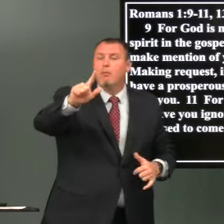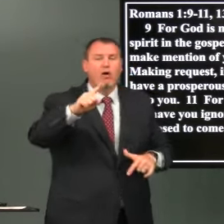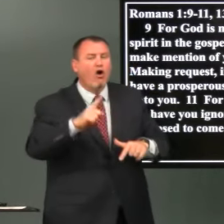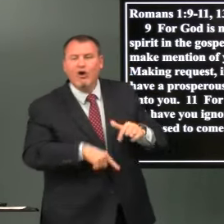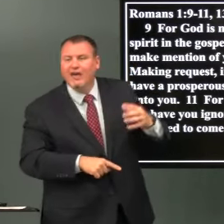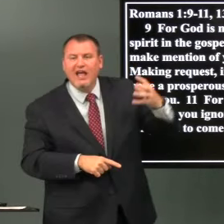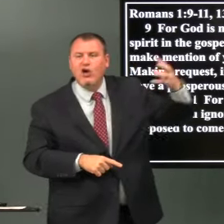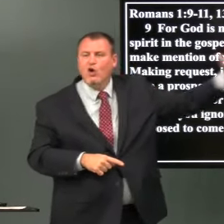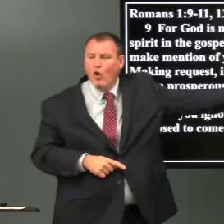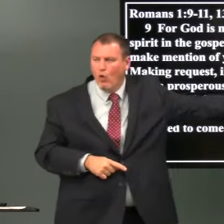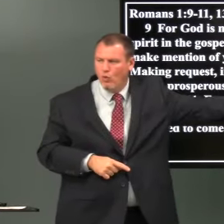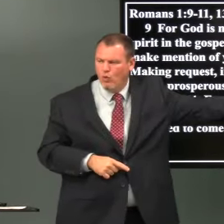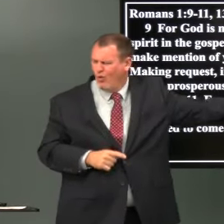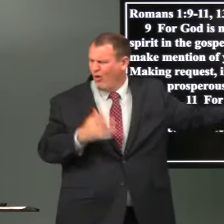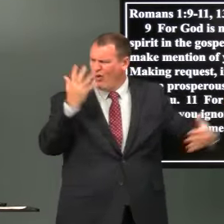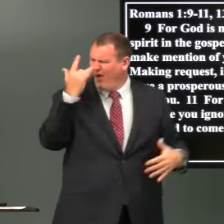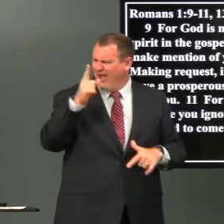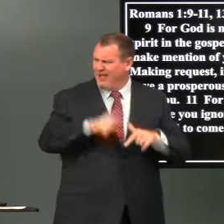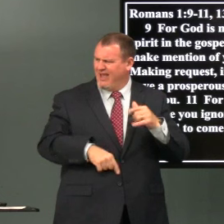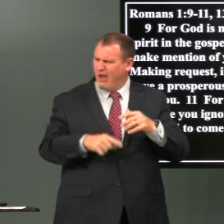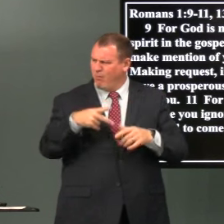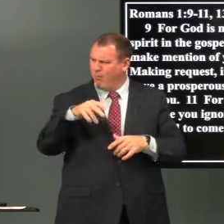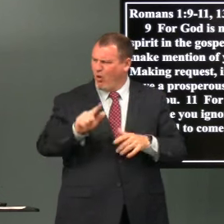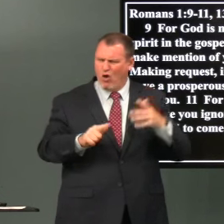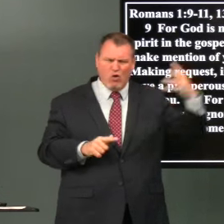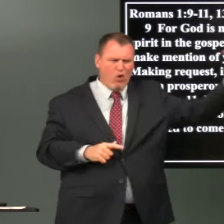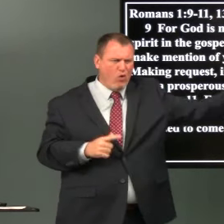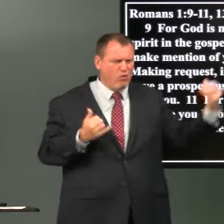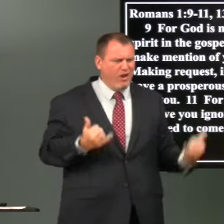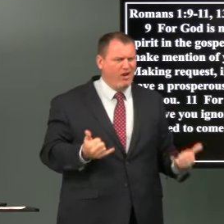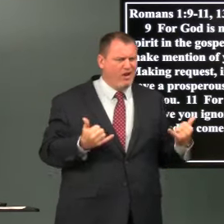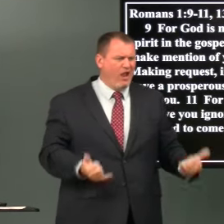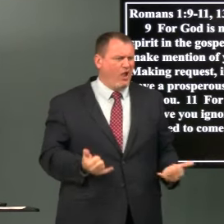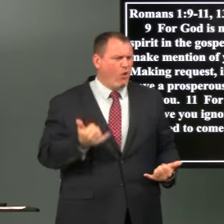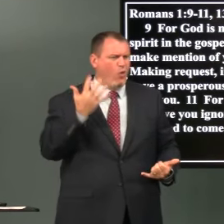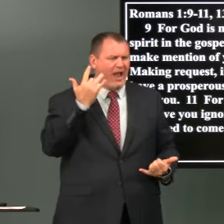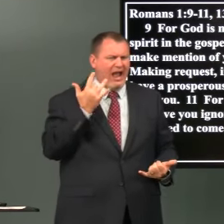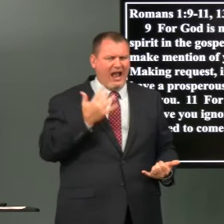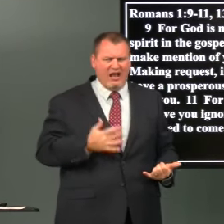and now paul can't go why can't paul go now